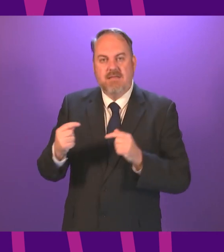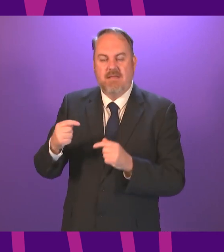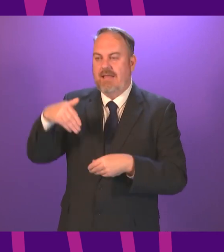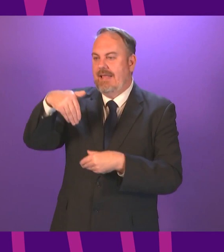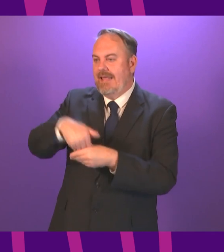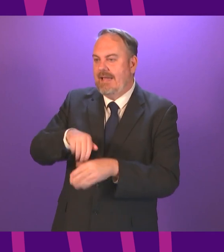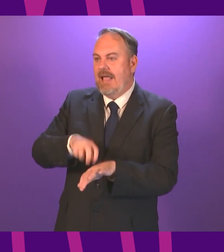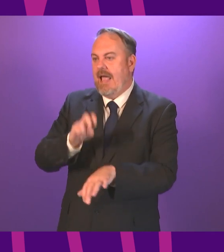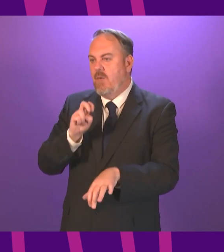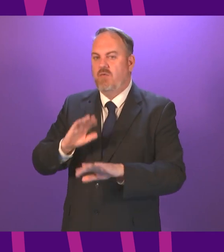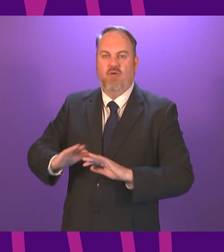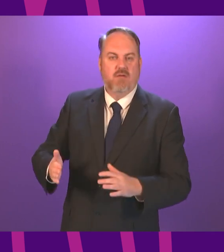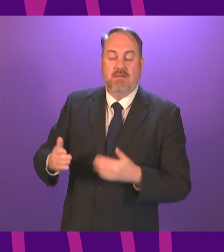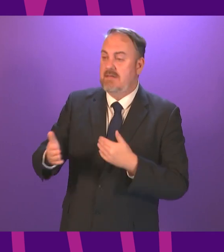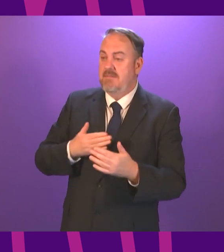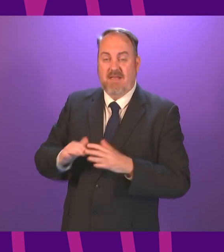for far too long